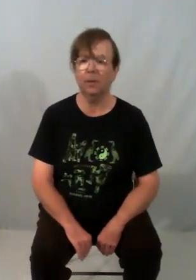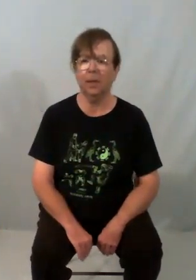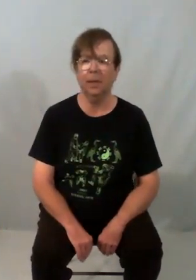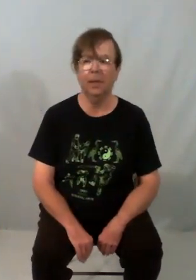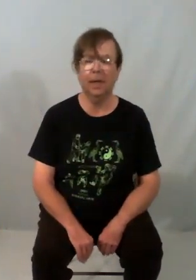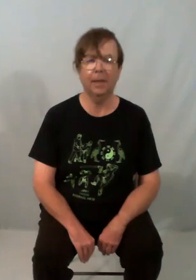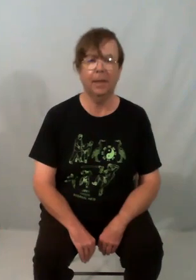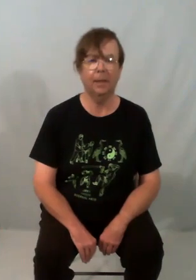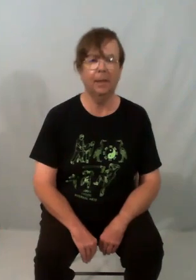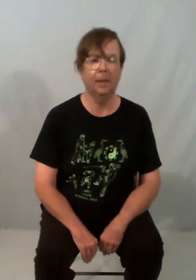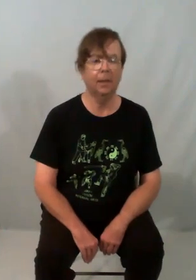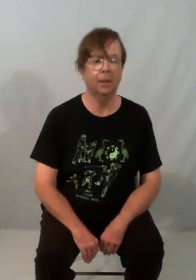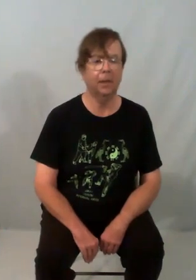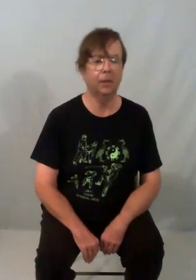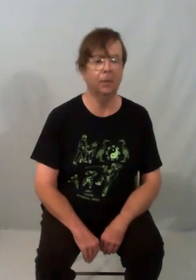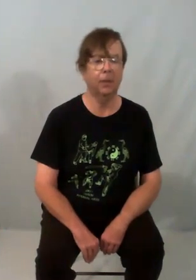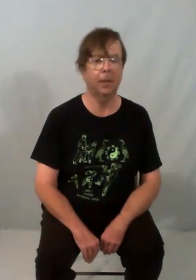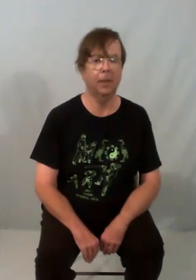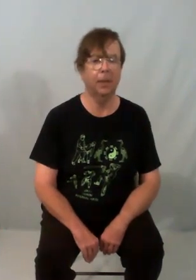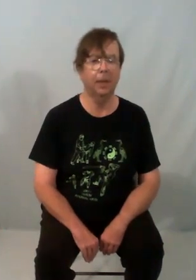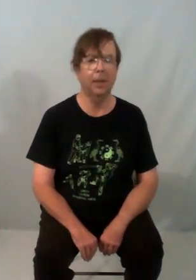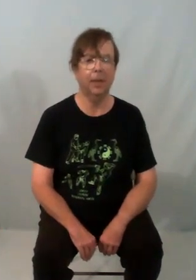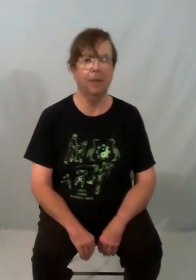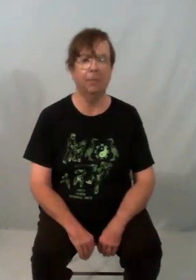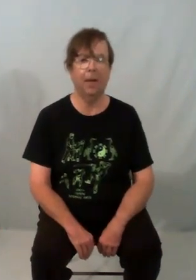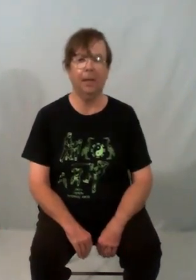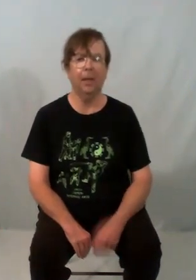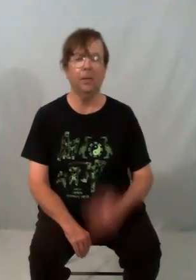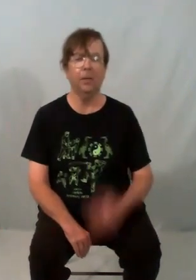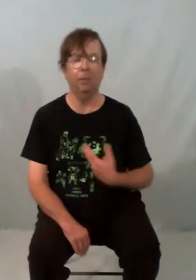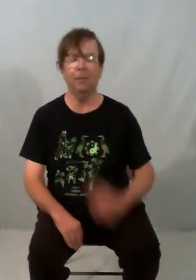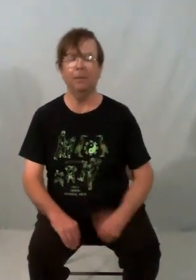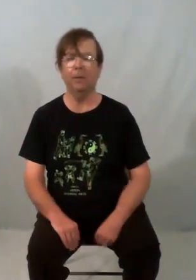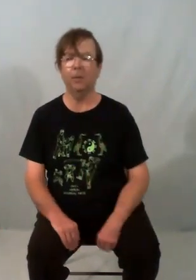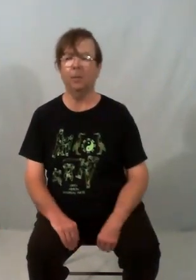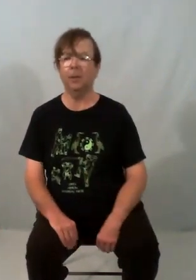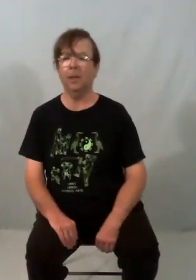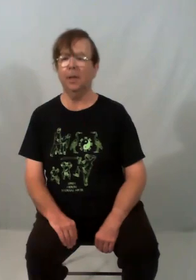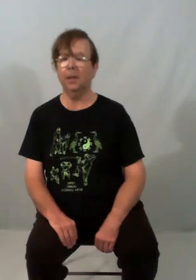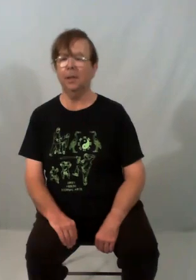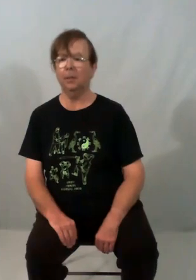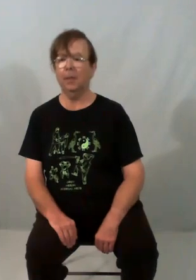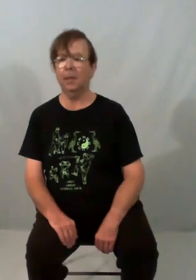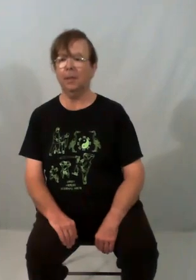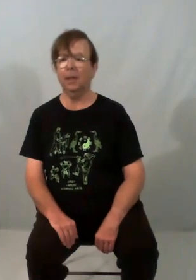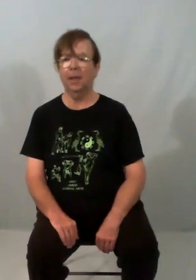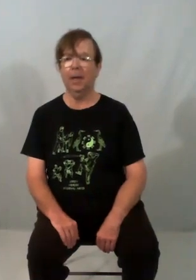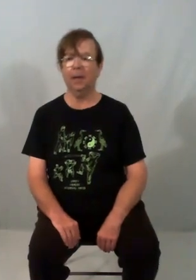and then turn your body, come back. You'll probably feel your body turning a little bit and go